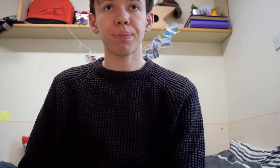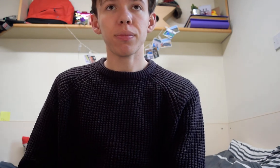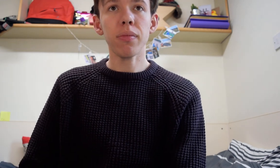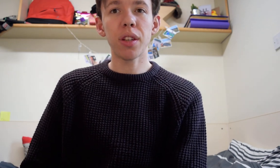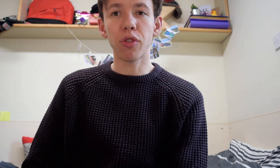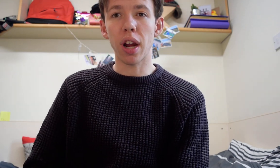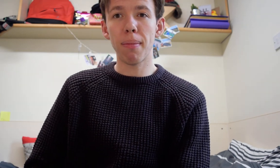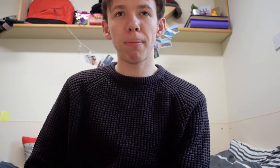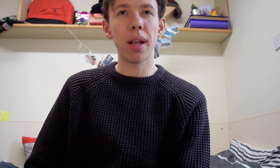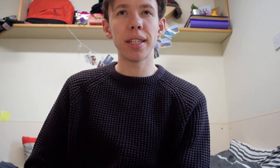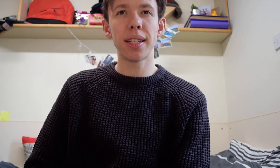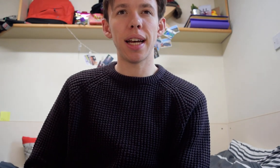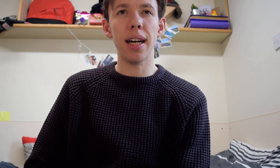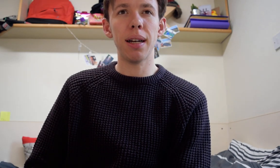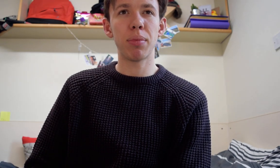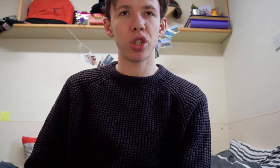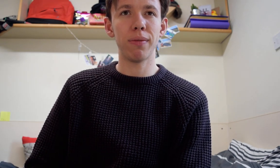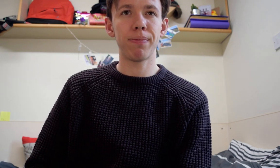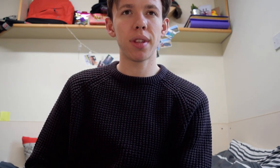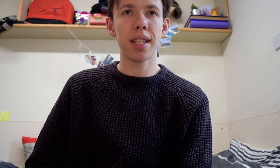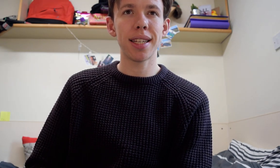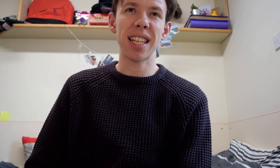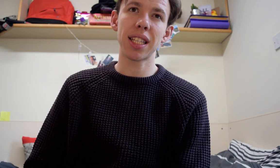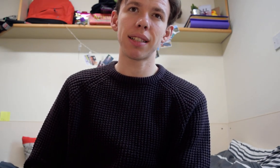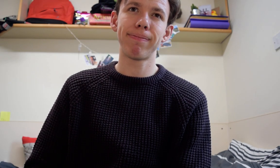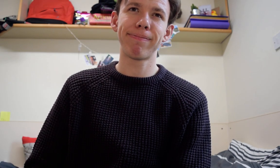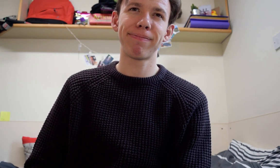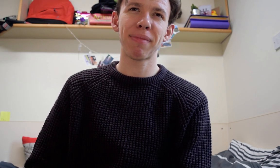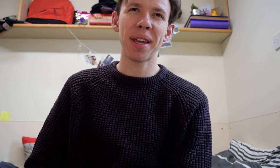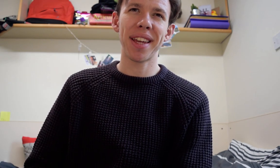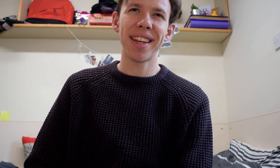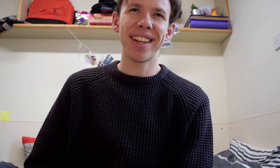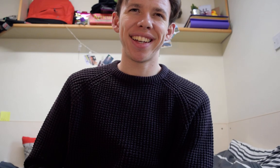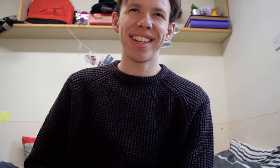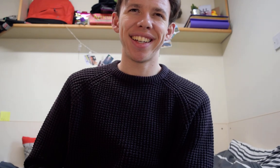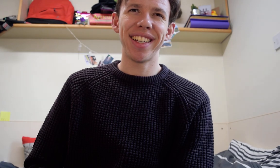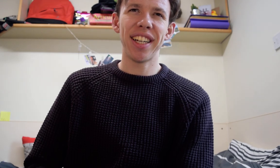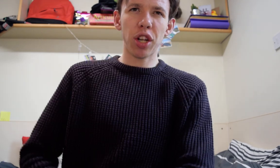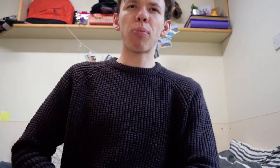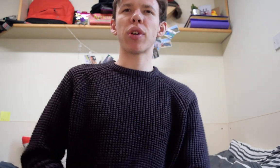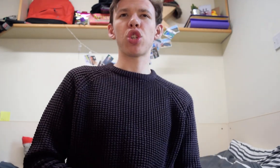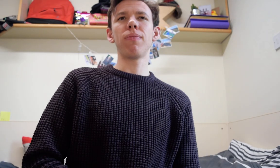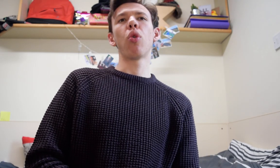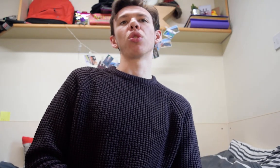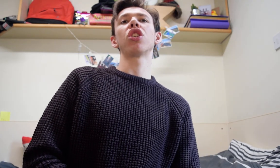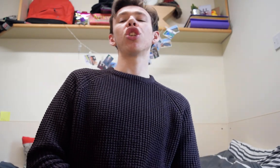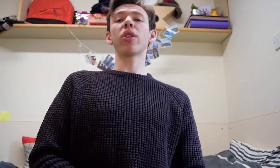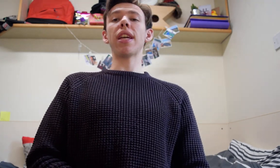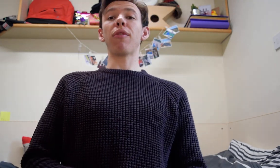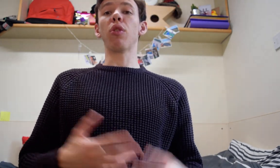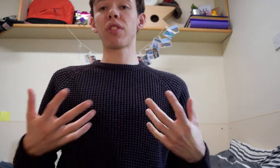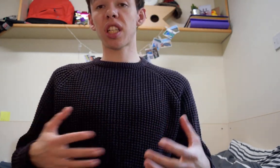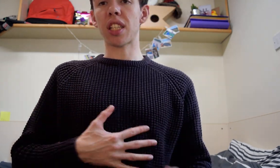for a blood pressure test an operation or surgery involves cutting